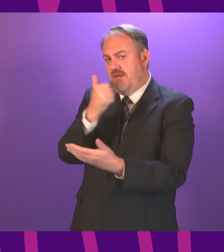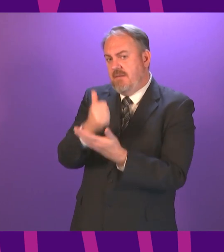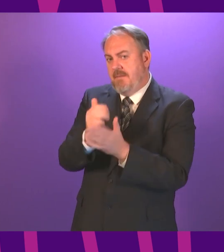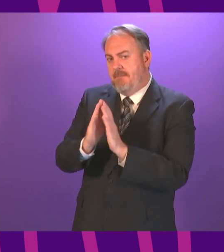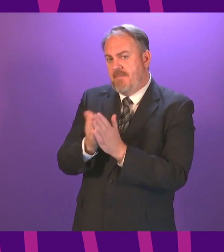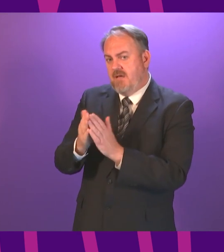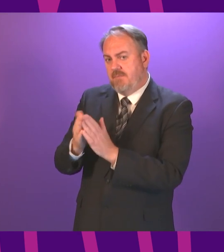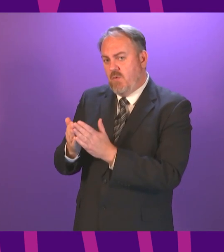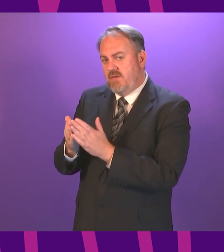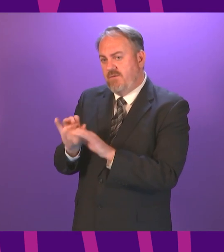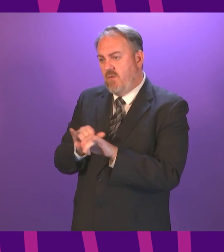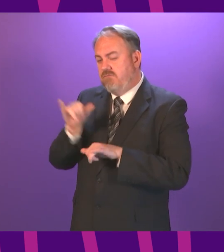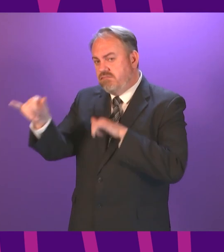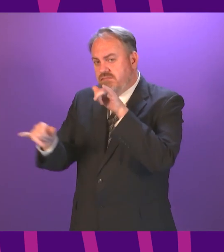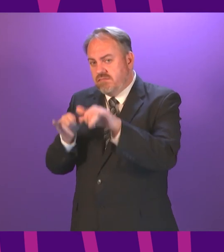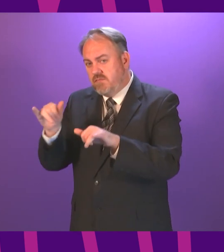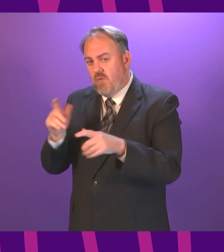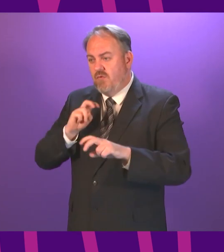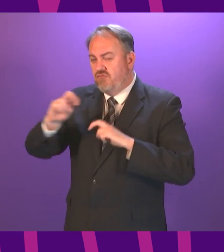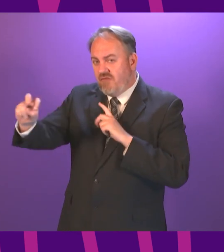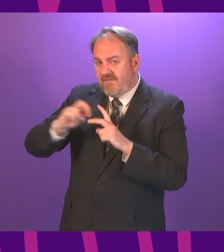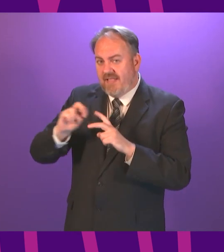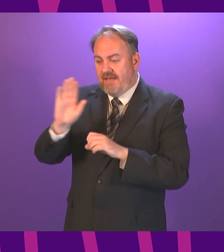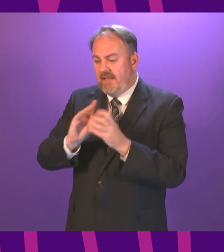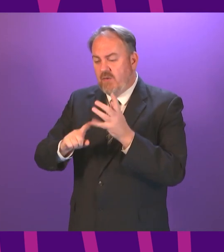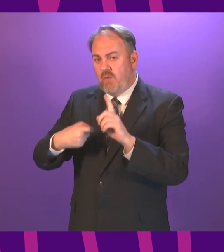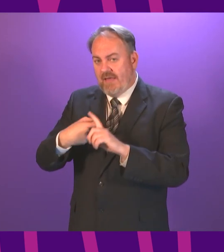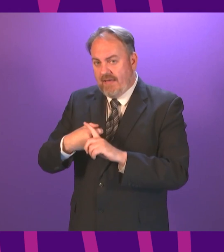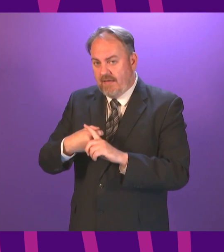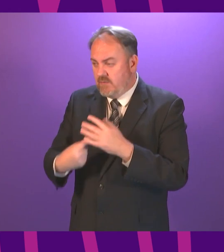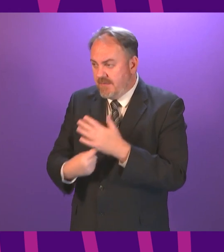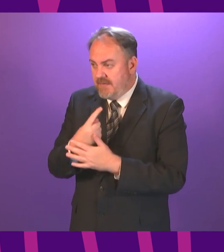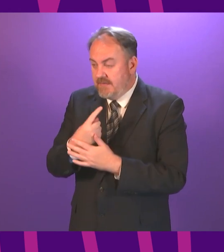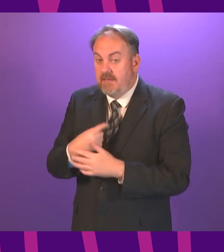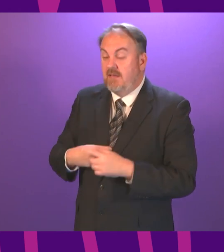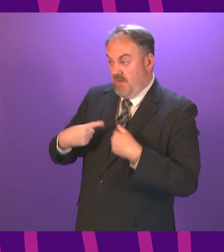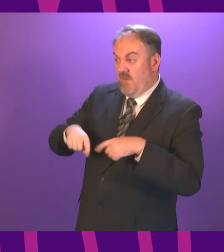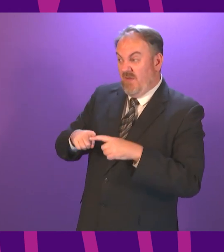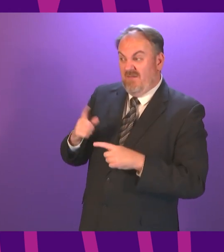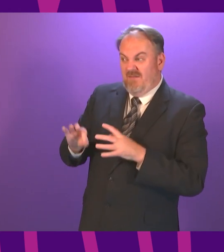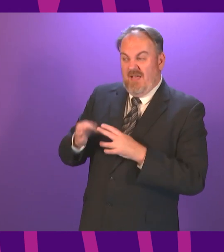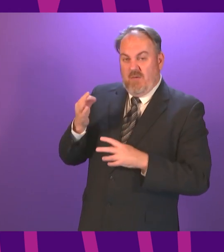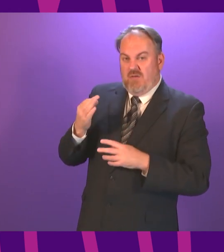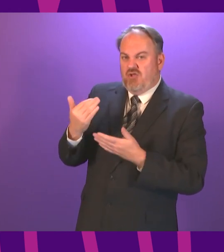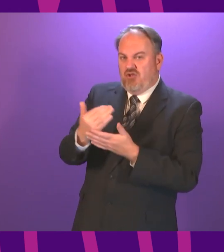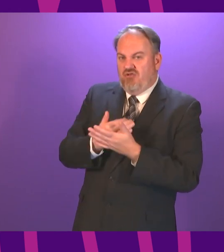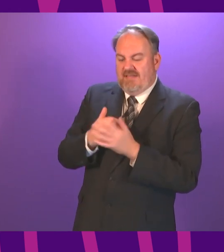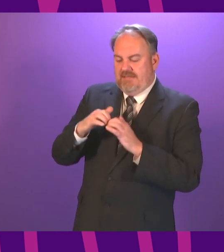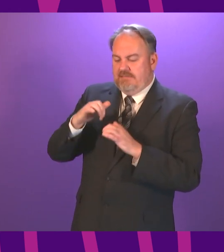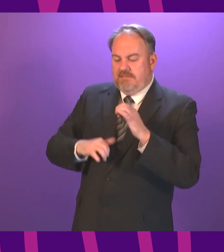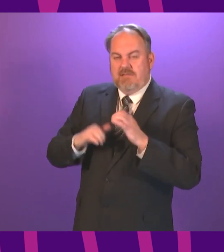domestic purposes? Cabinet Secretary Hamza Youssef? Yes, has. Upon learning of the security glitch to download a vaccination status letter,